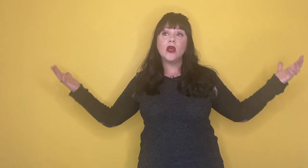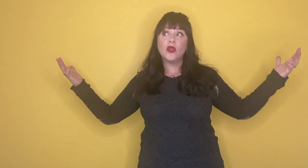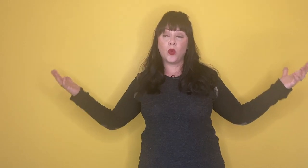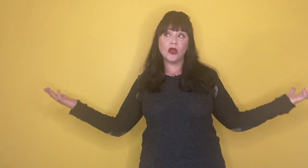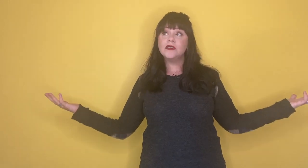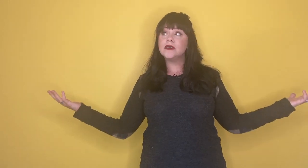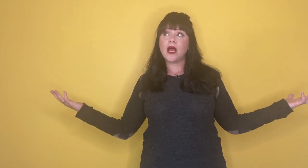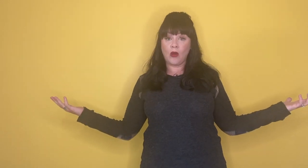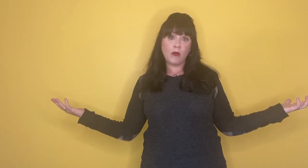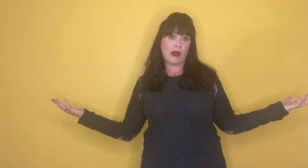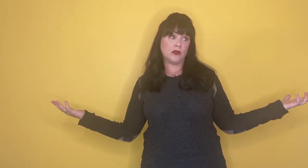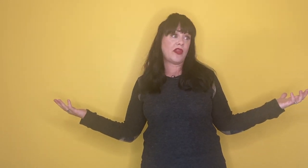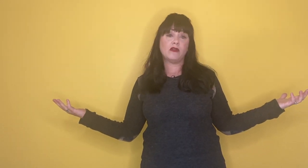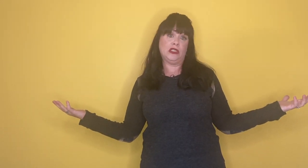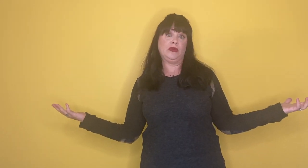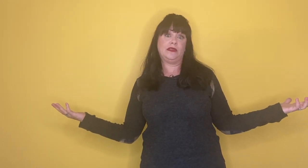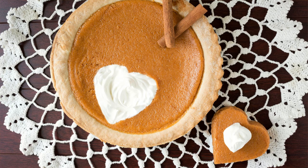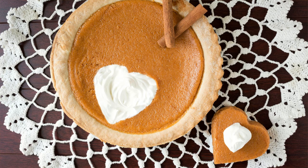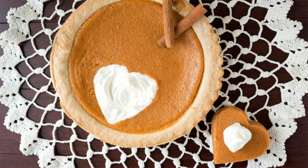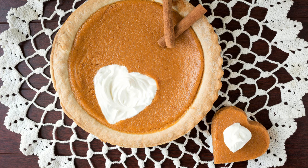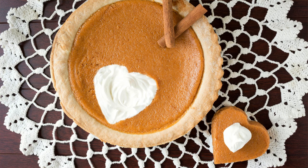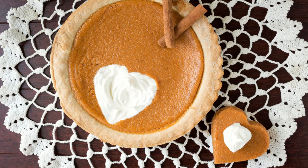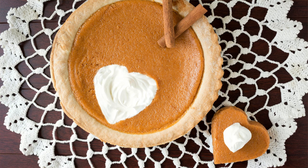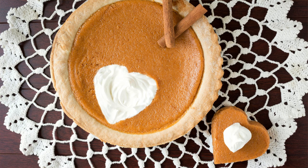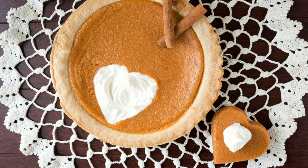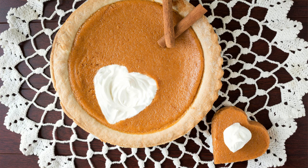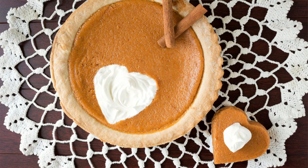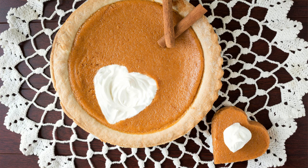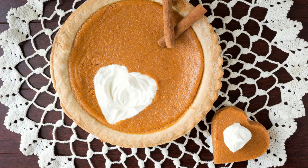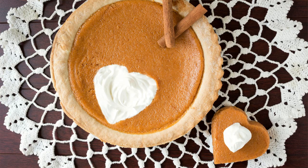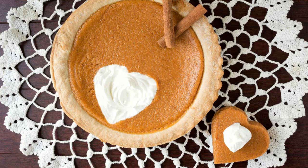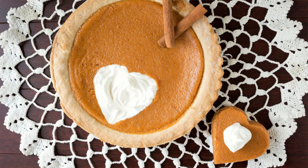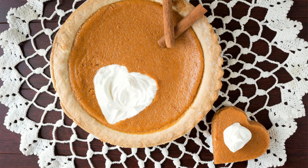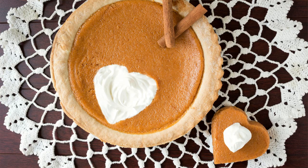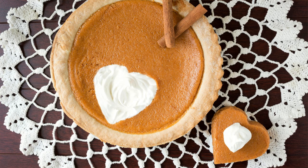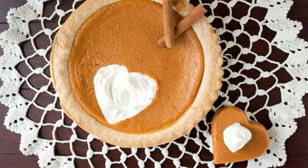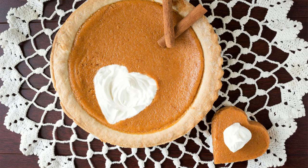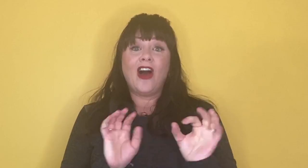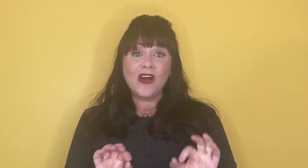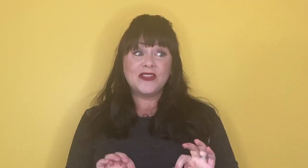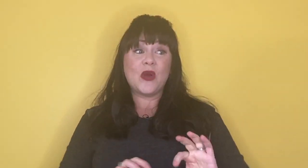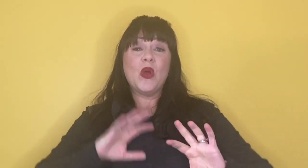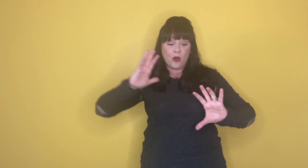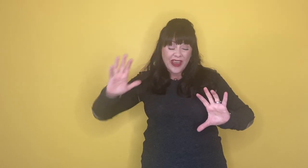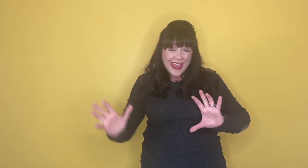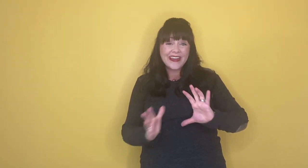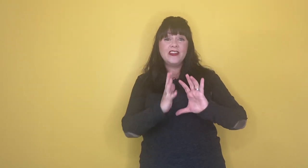The world does not go around without Twos. Their sweetest pie. So they get to bring the sweet, delicious treat. Also, we end the